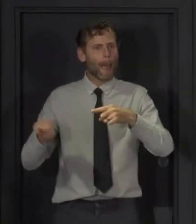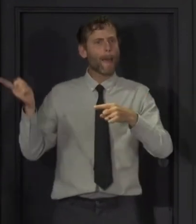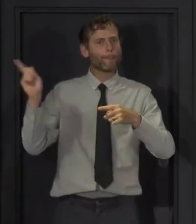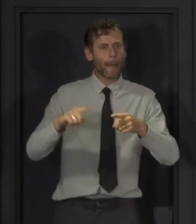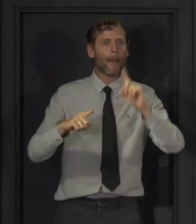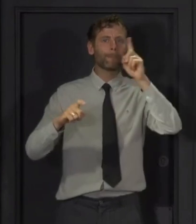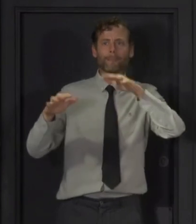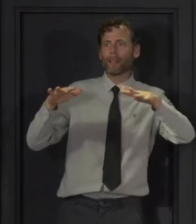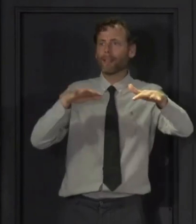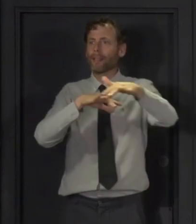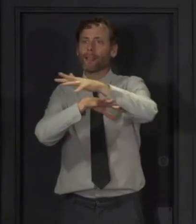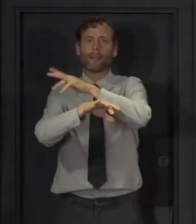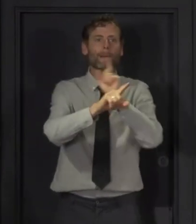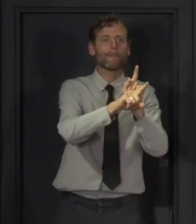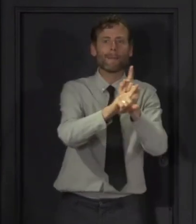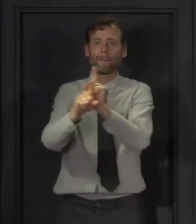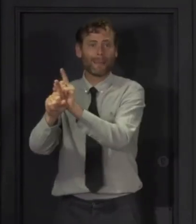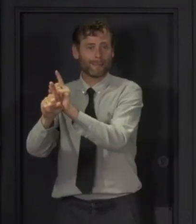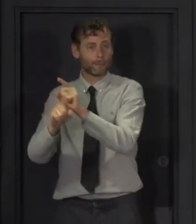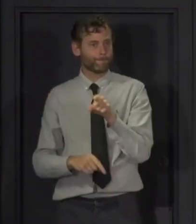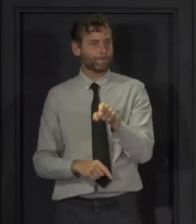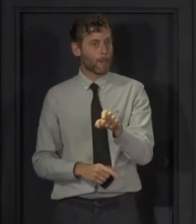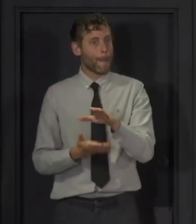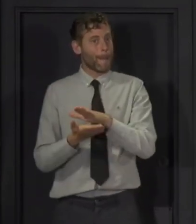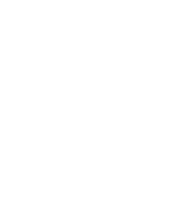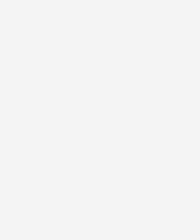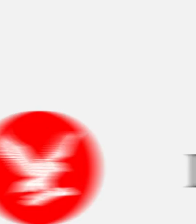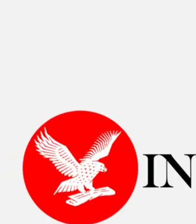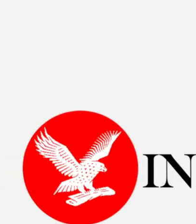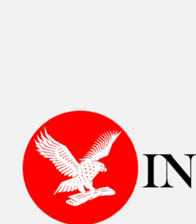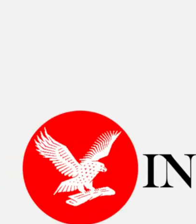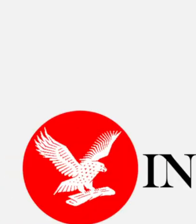And we know that face coverings can help reduce the risk of transmission indoors.